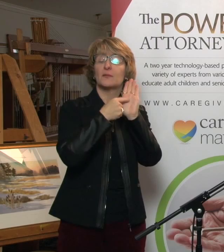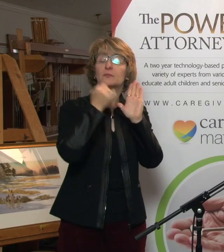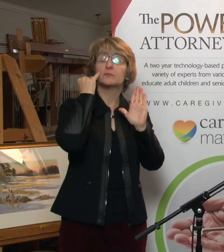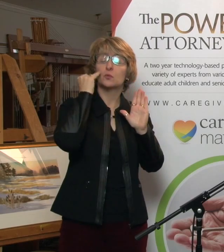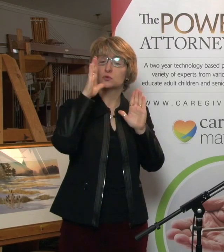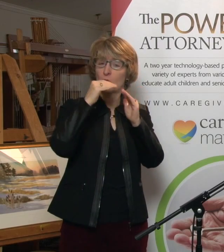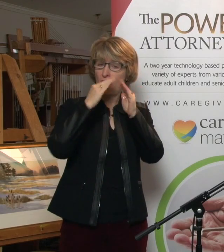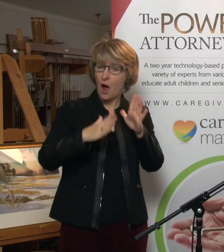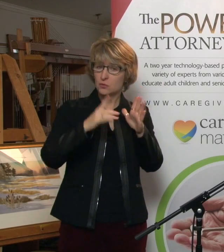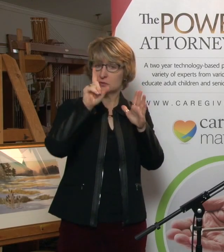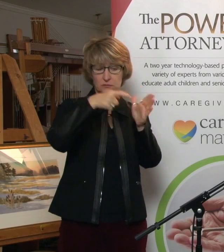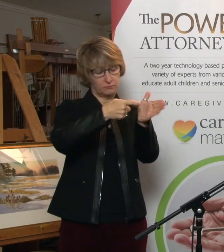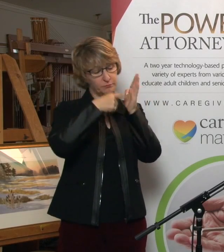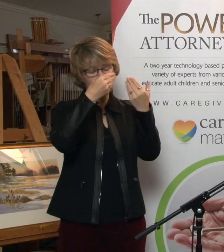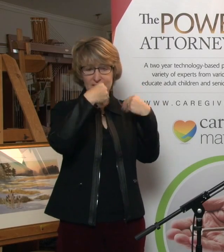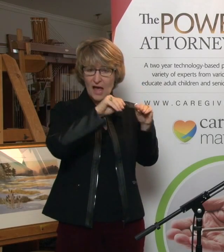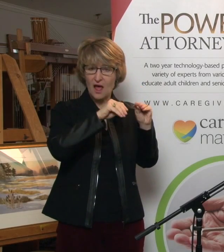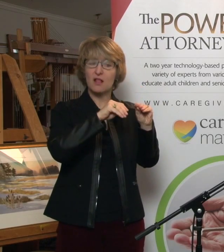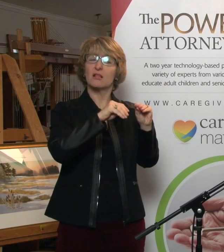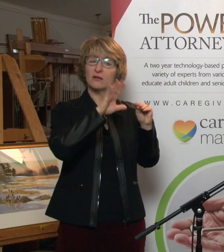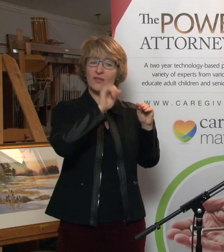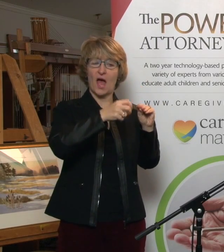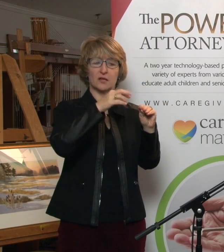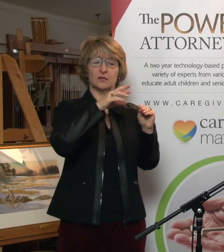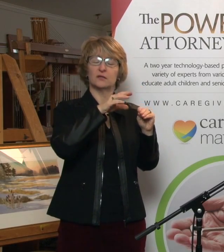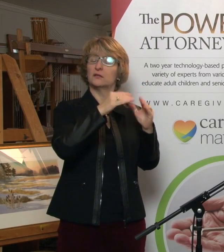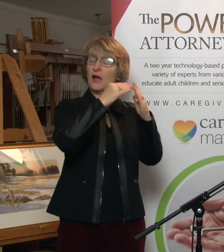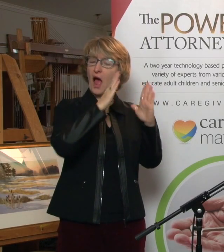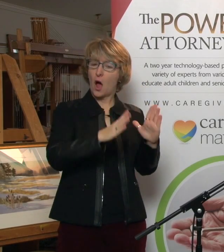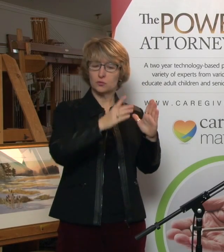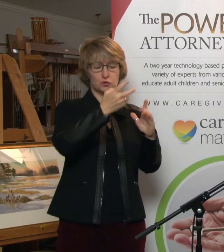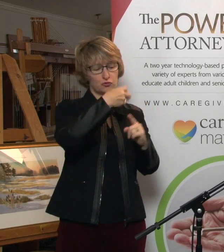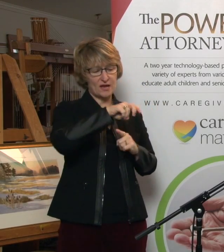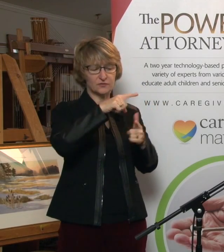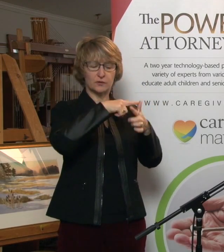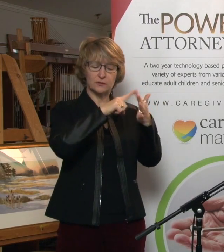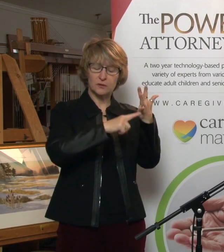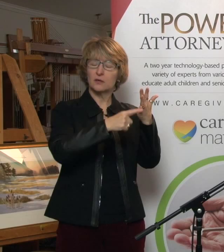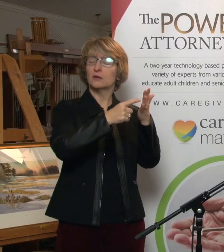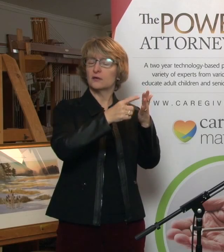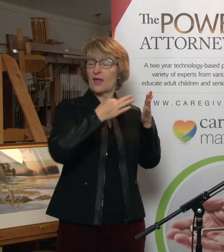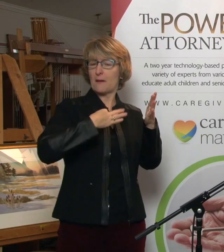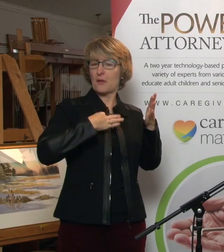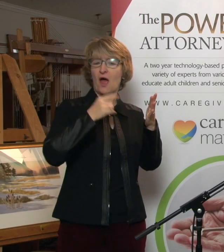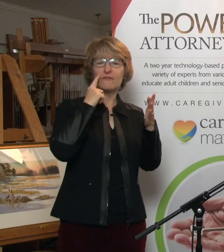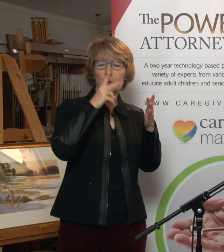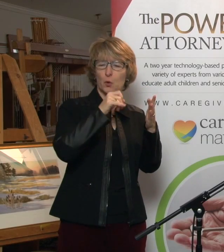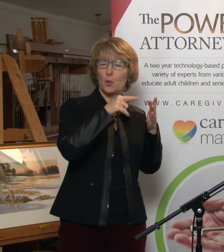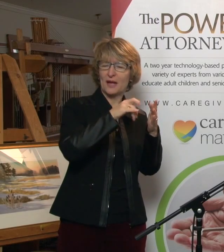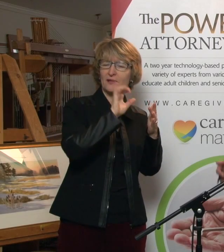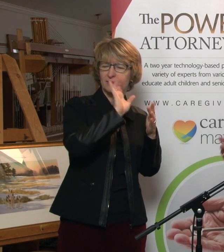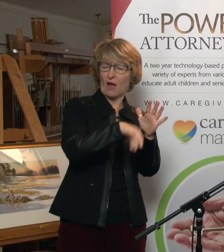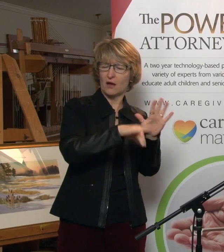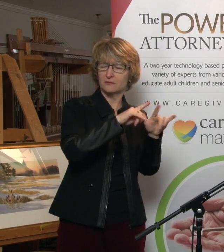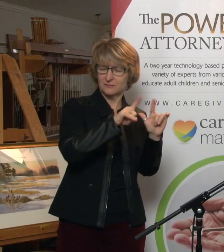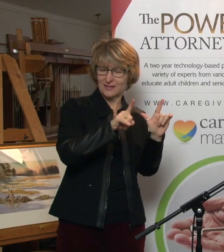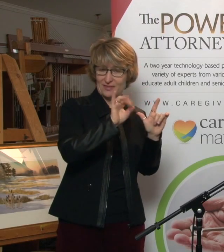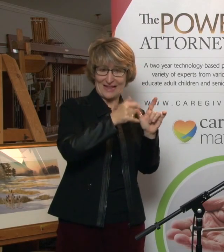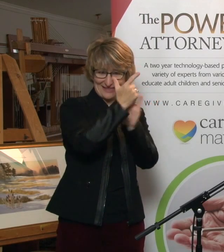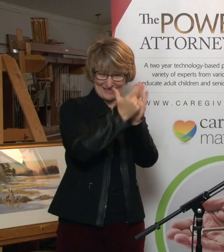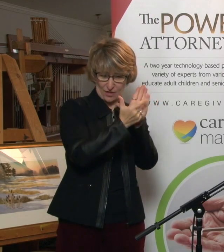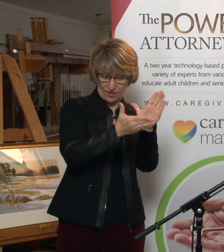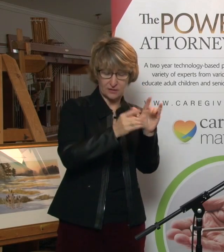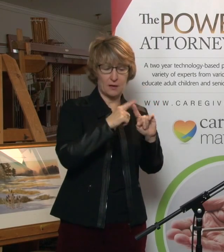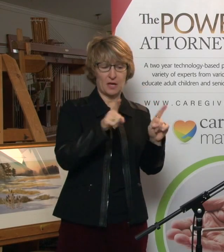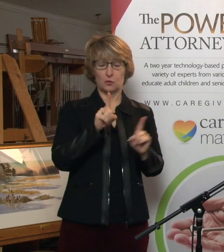needs to be sold. They do the real estate transfer. They apply for probate. Those are legal things. But actual executors'